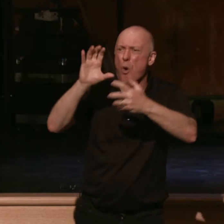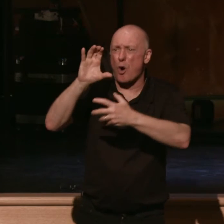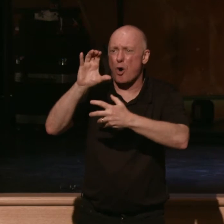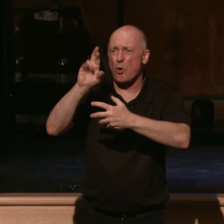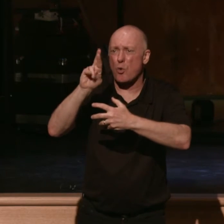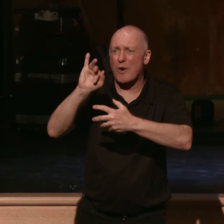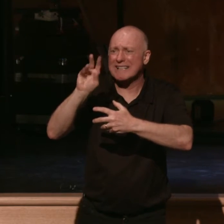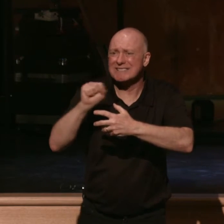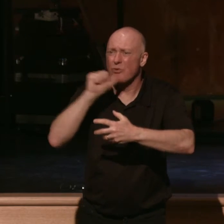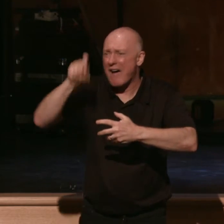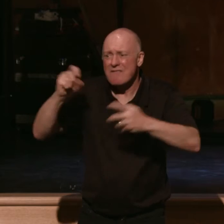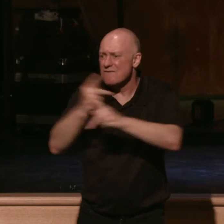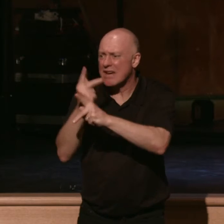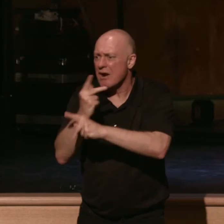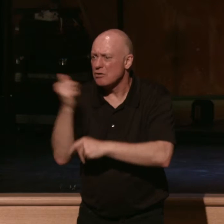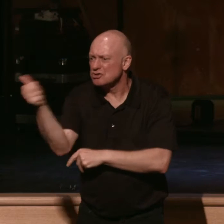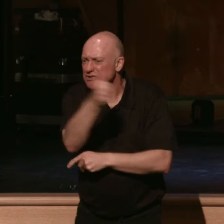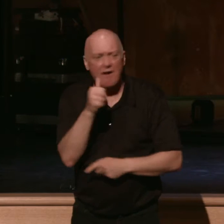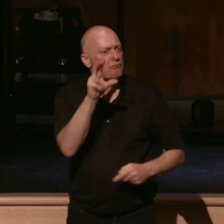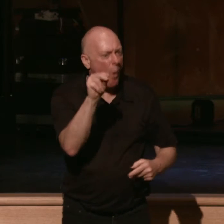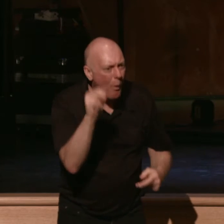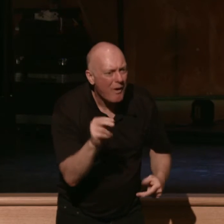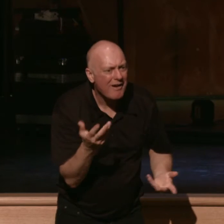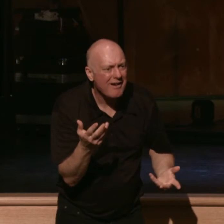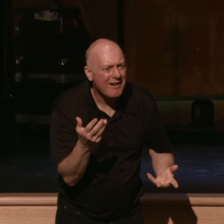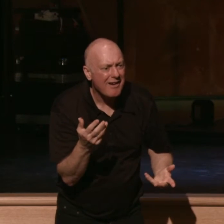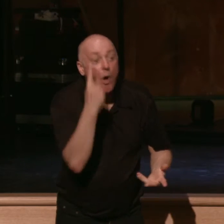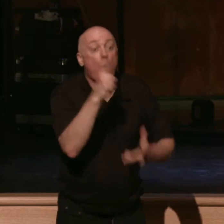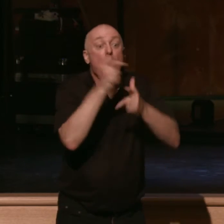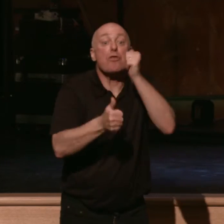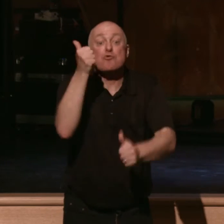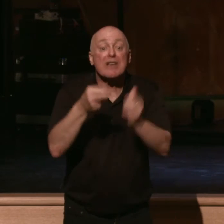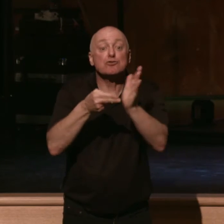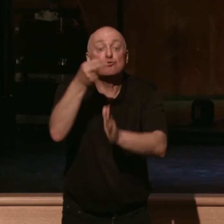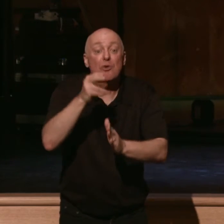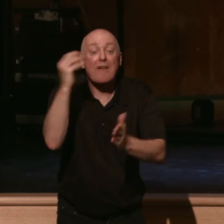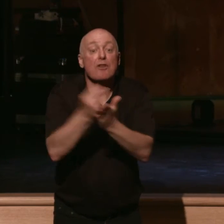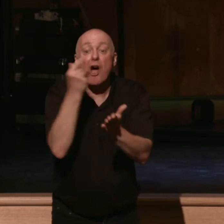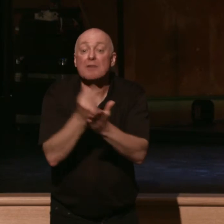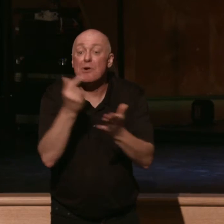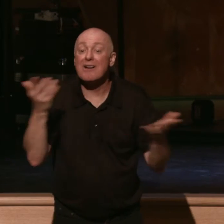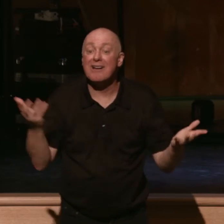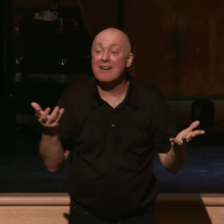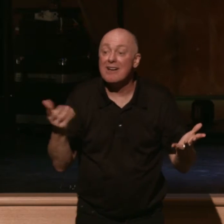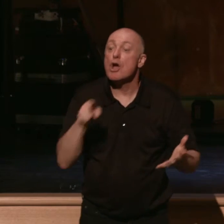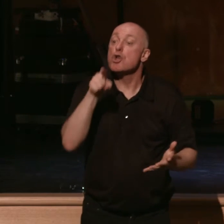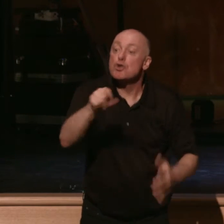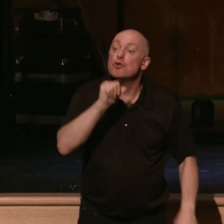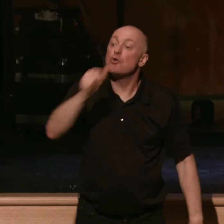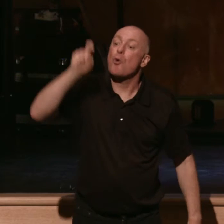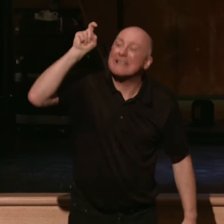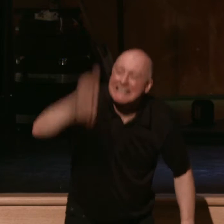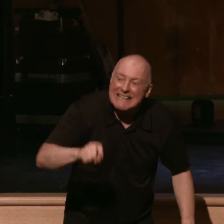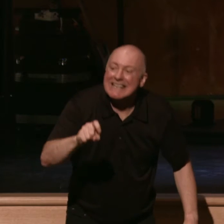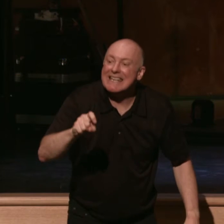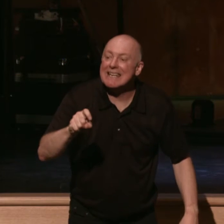life. You don't have to figure that out. One of the greatest truths of the gospel is that you don't need any strength.